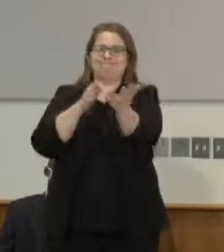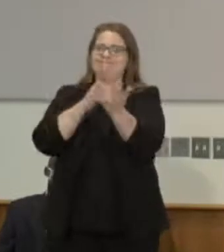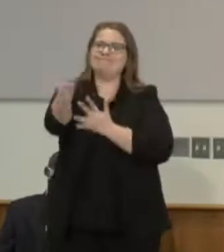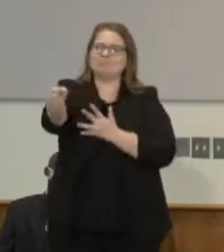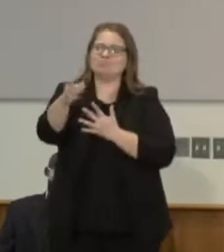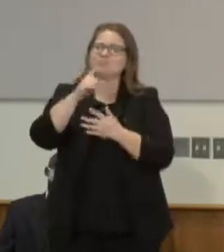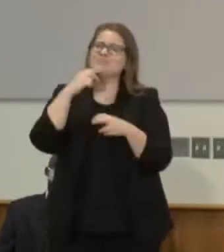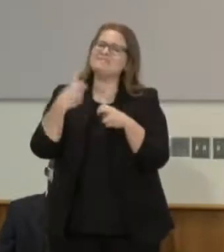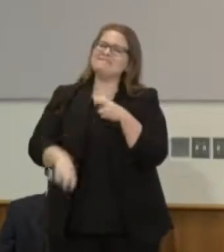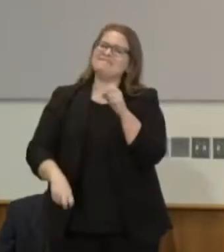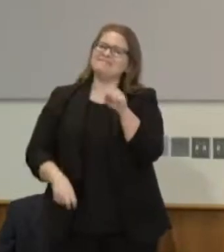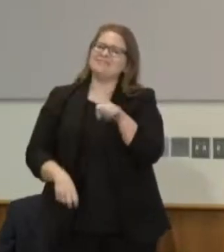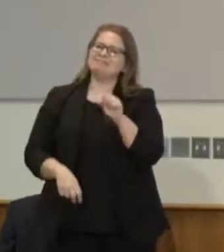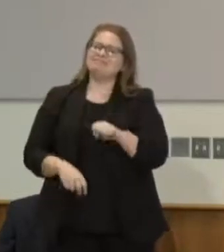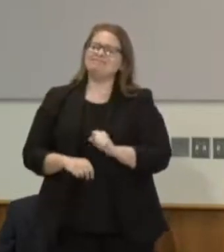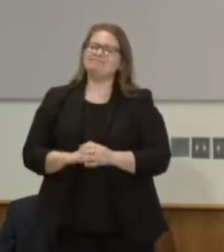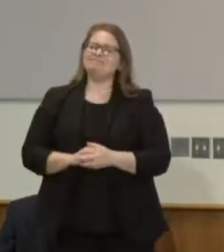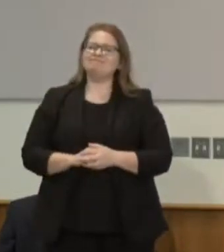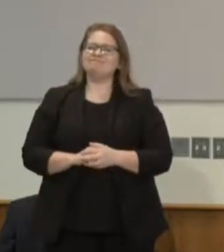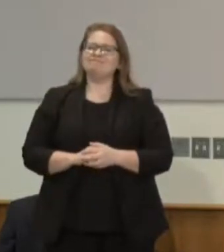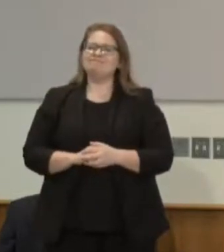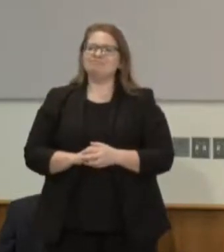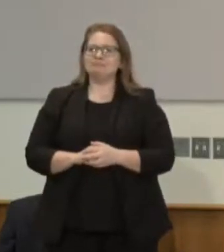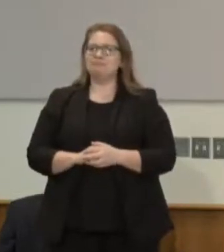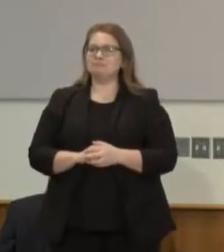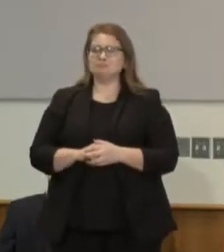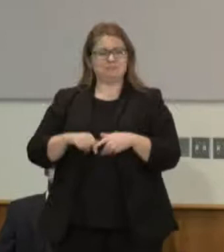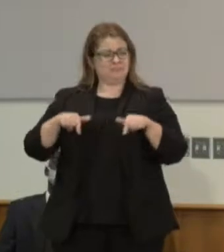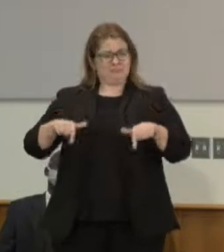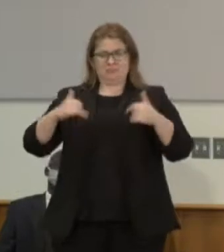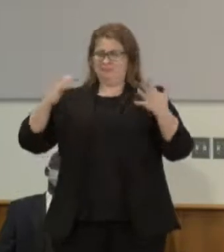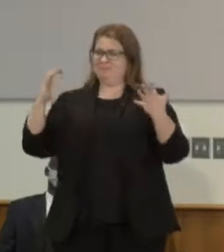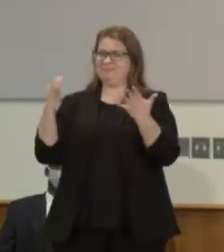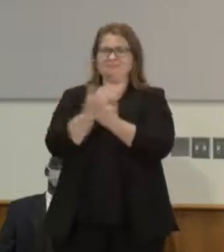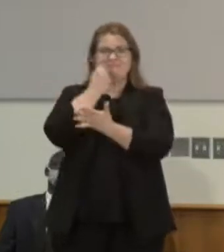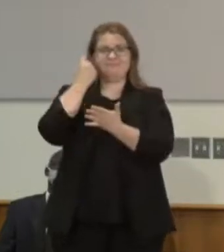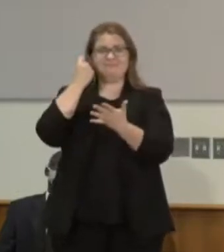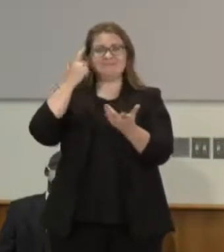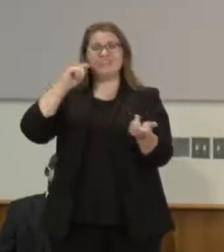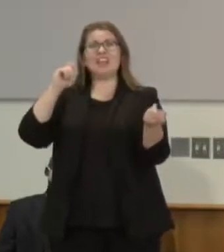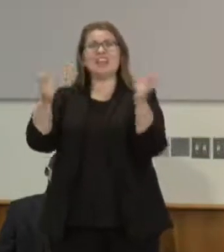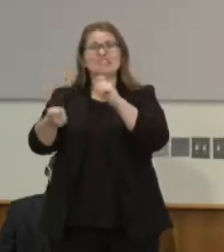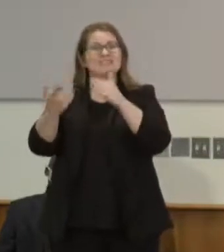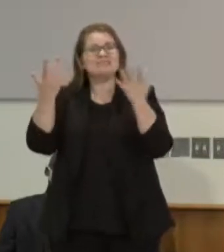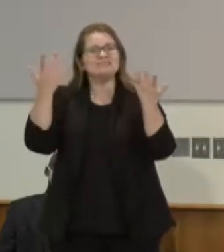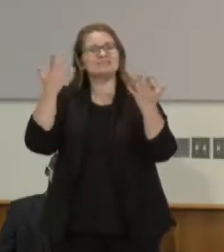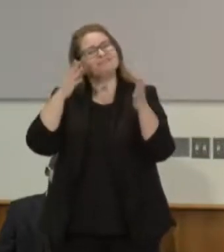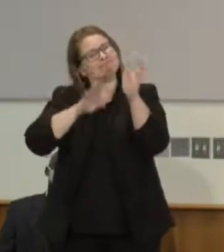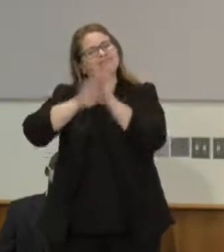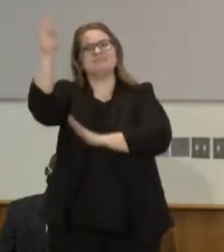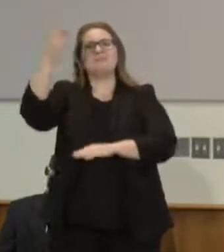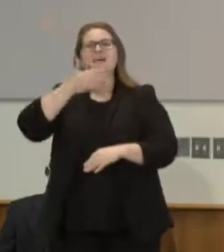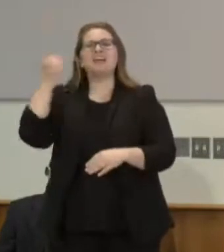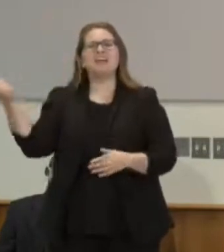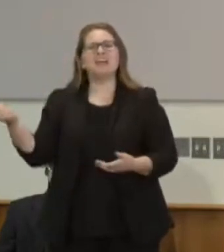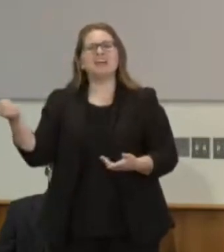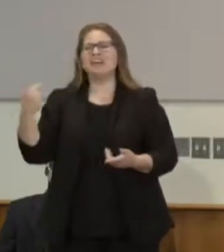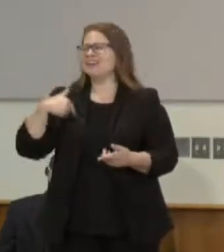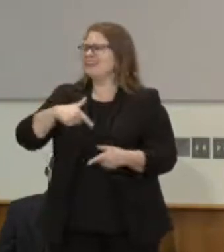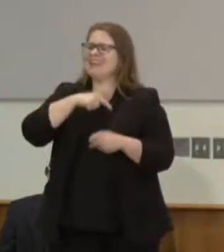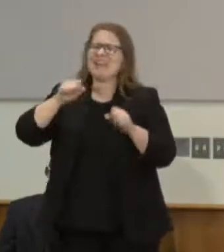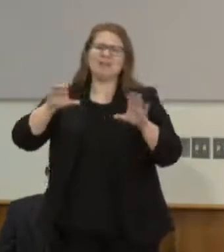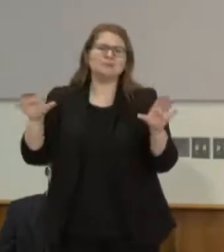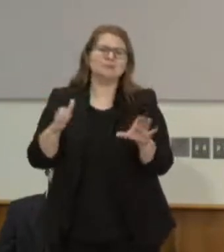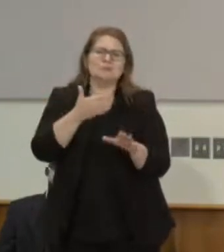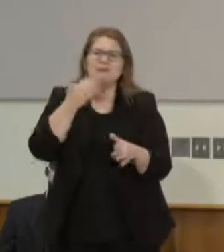but let's take this opportunity to make change change for the better and we have to do better now we have to do better now